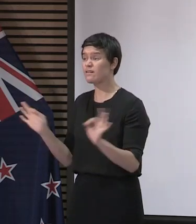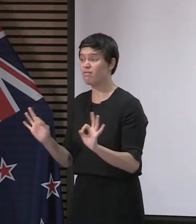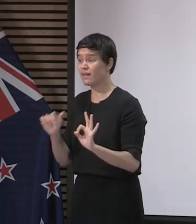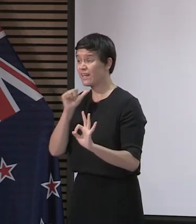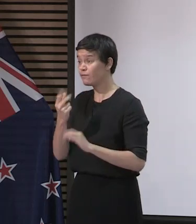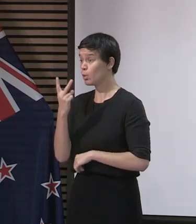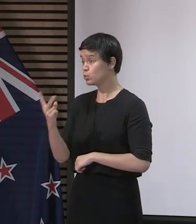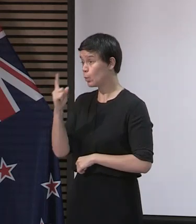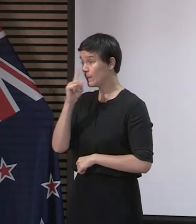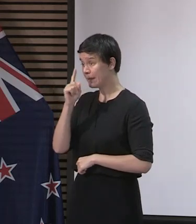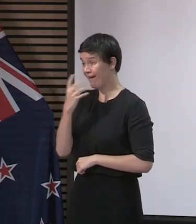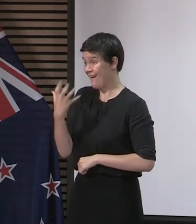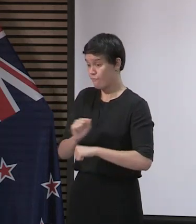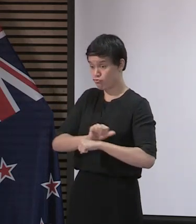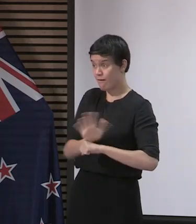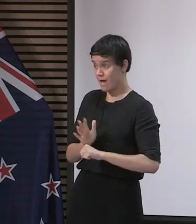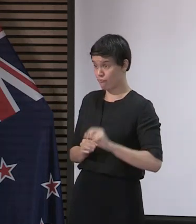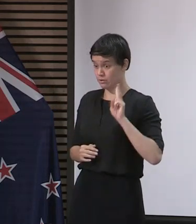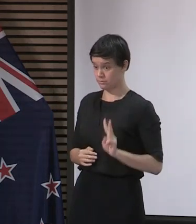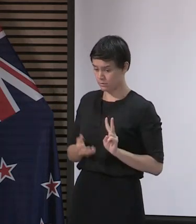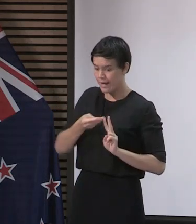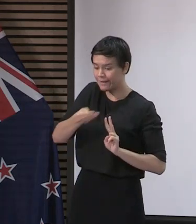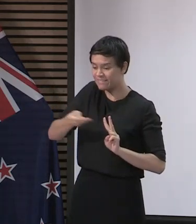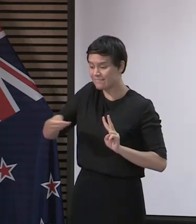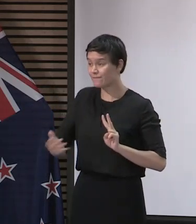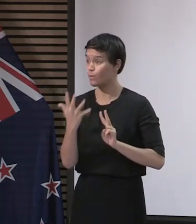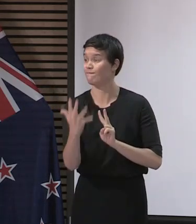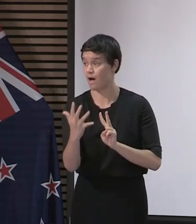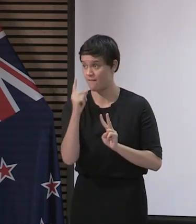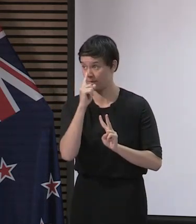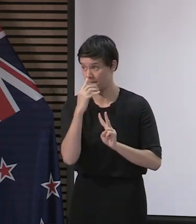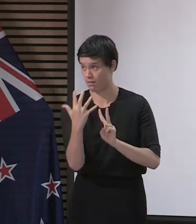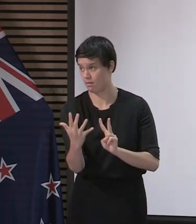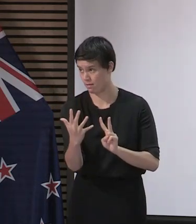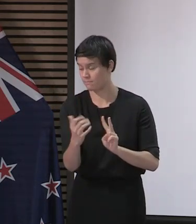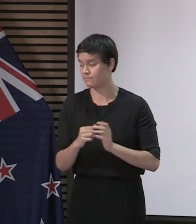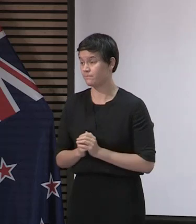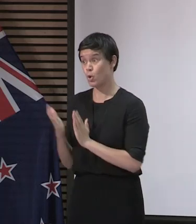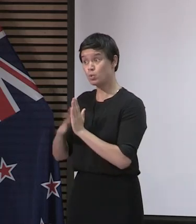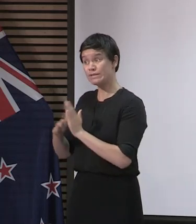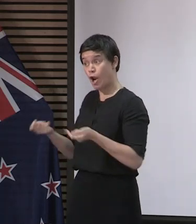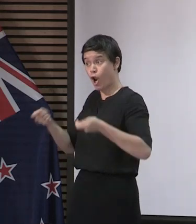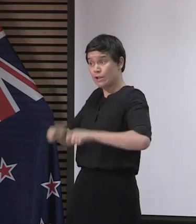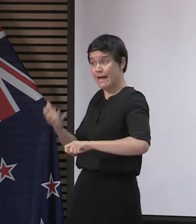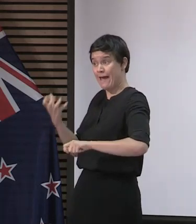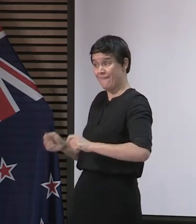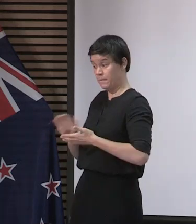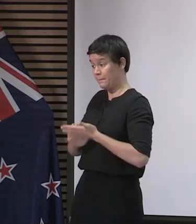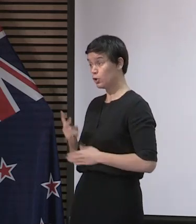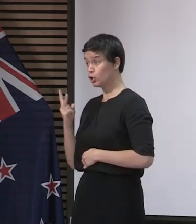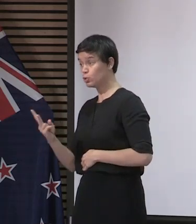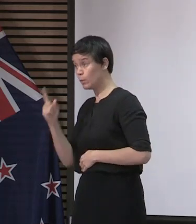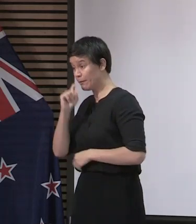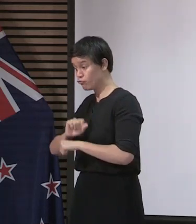0.4% less than half a person infected by each individual. And for the last few days our cases